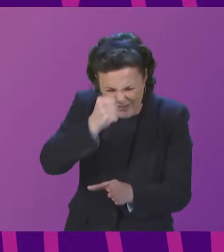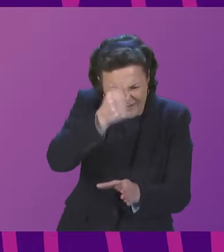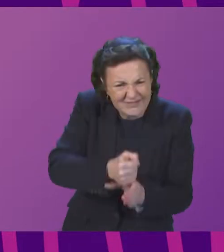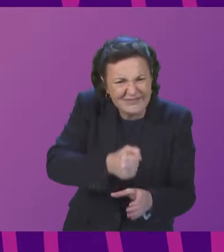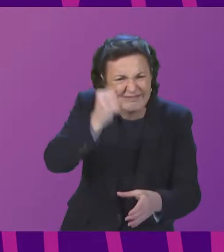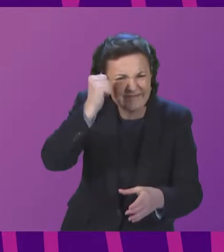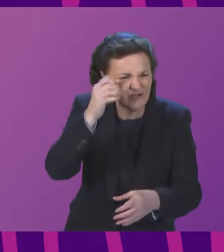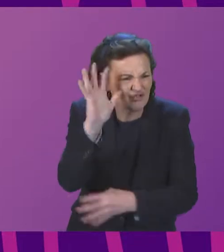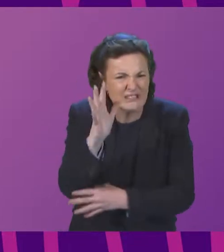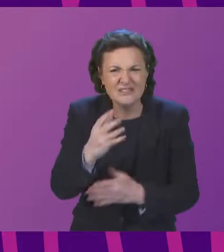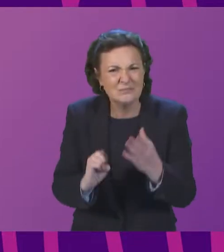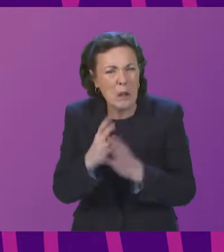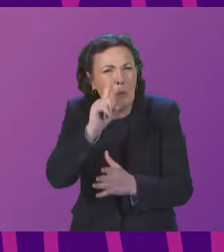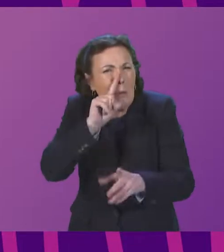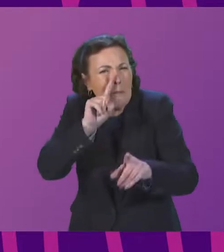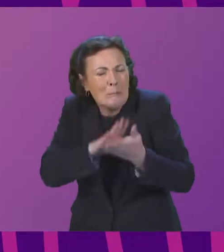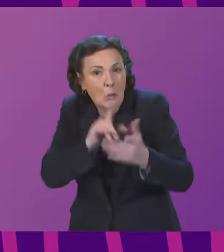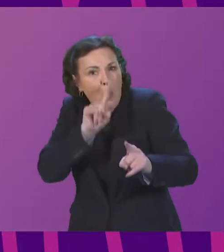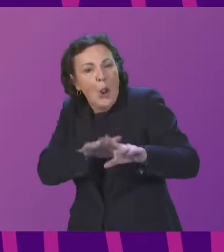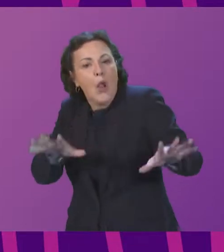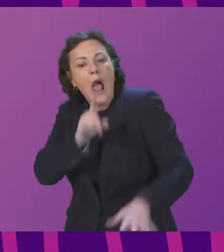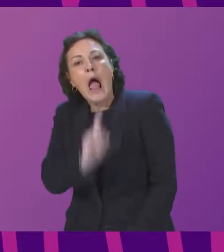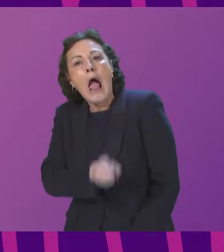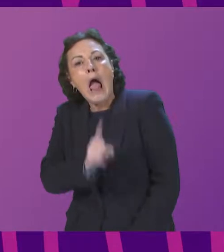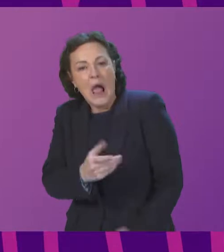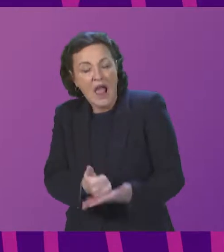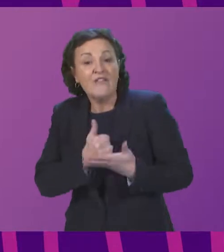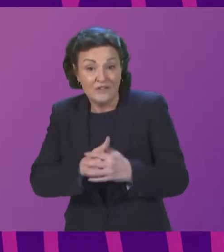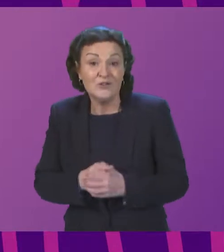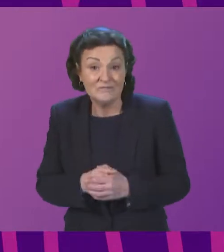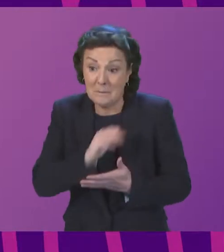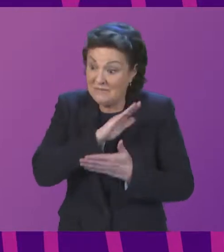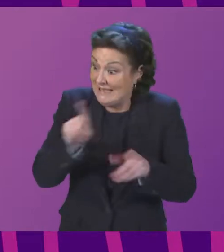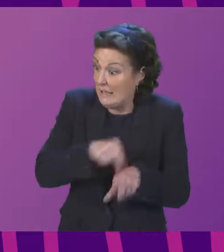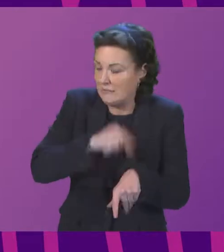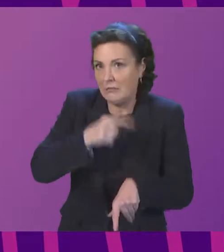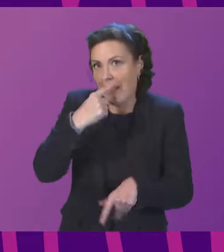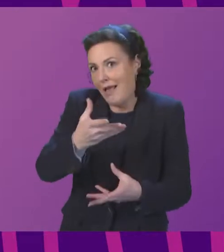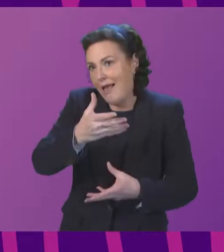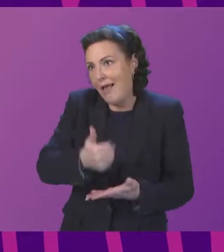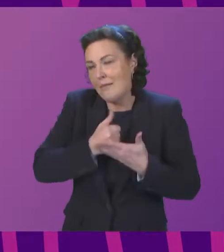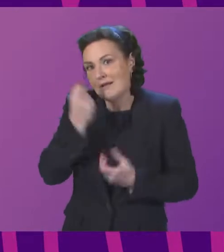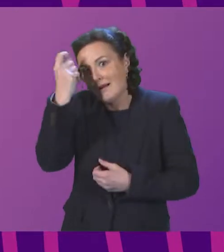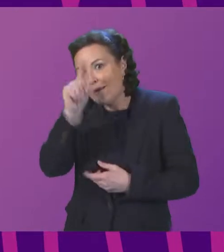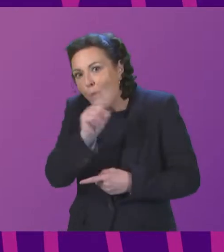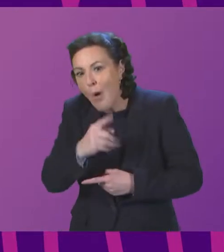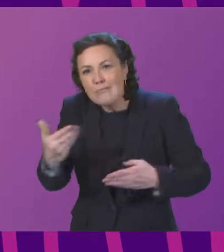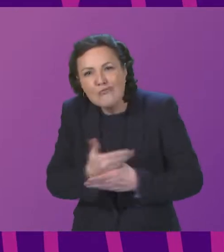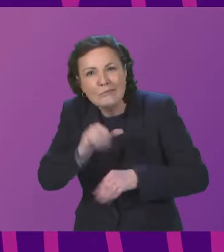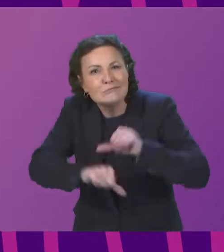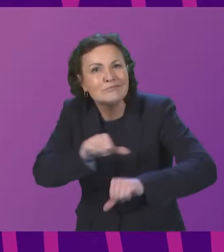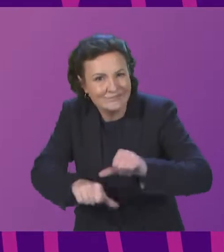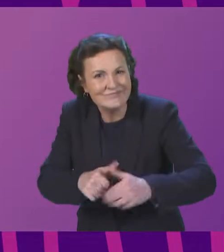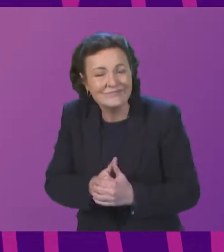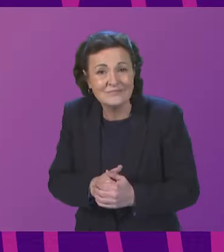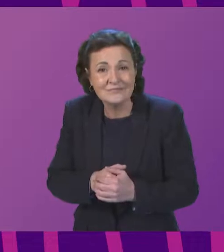evidence so there is an understanding of the practical reality uh that we can see and that I imagine were the petitioners responsible for